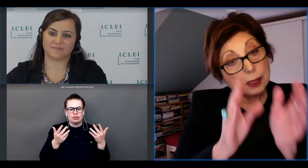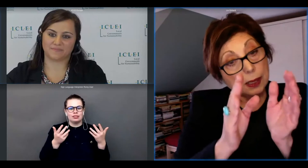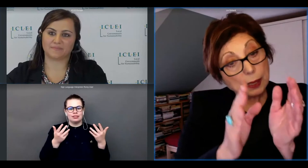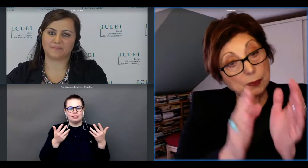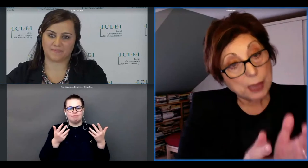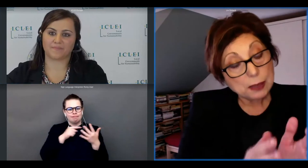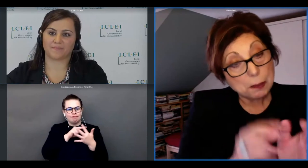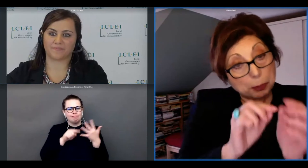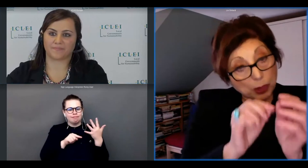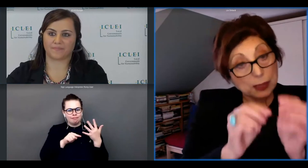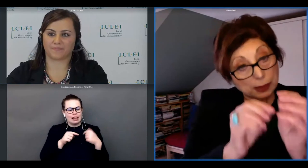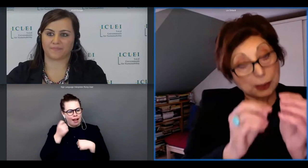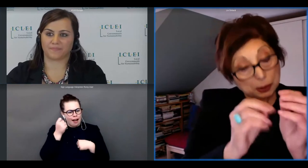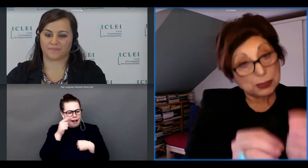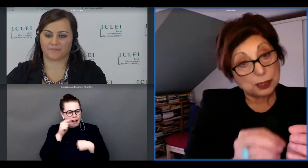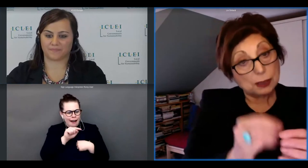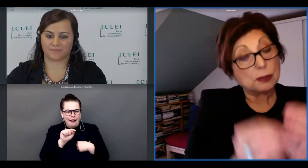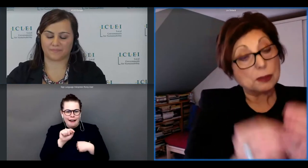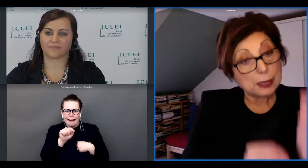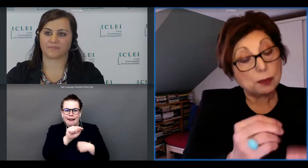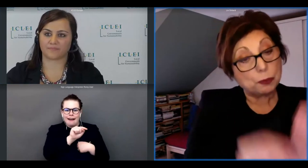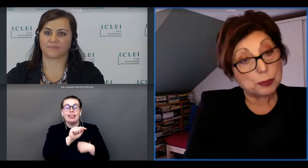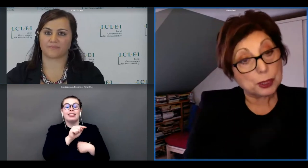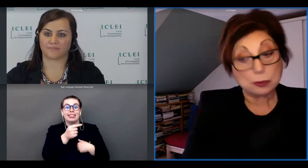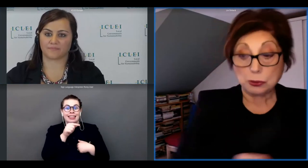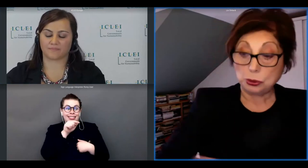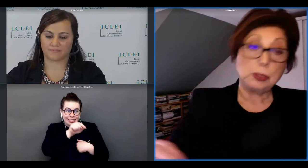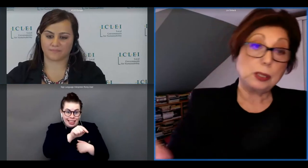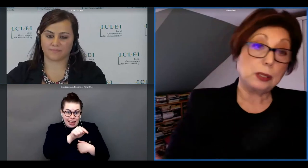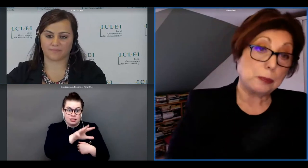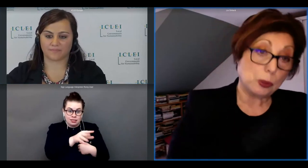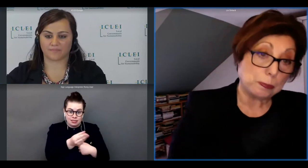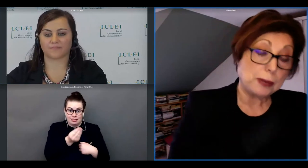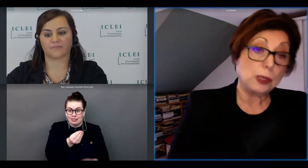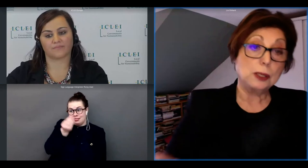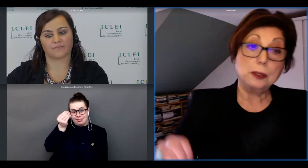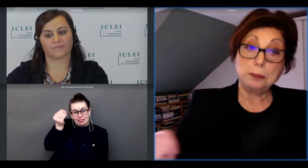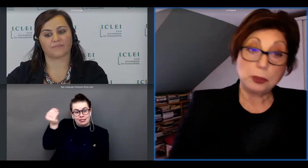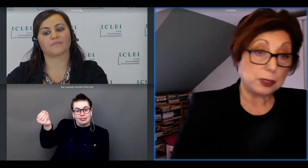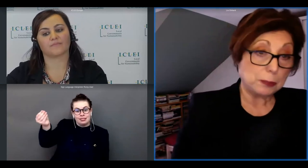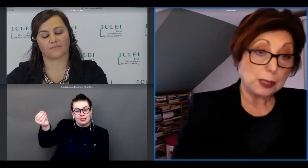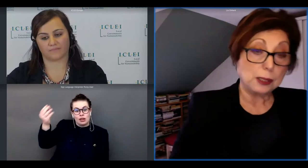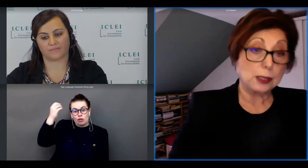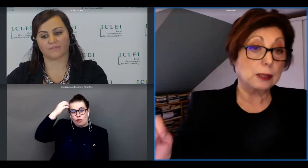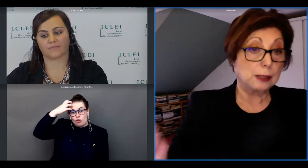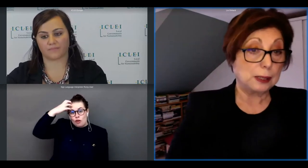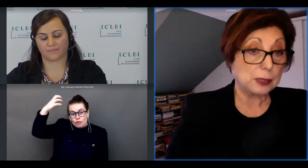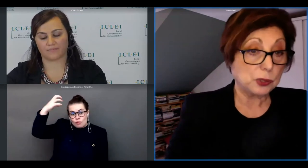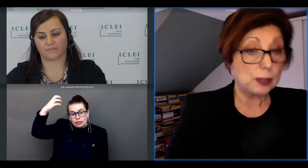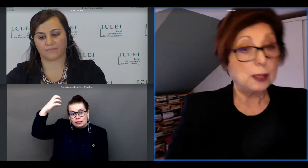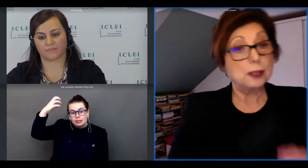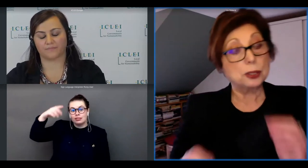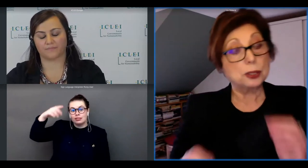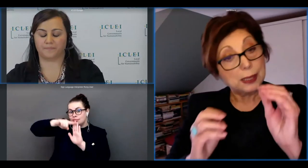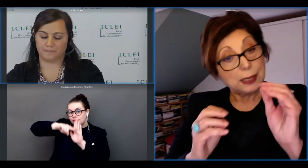and then bring that material that that information to the table of power policy making etc